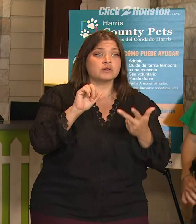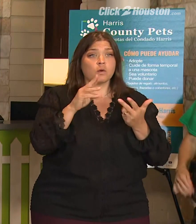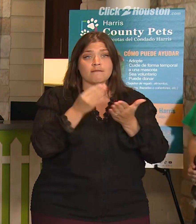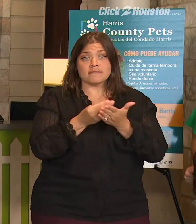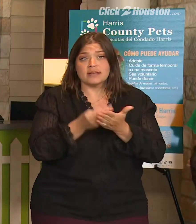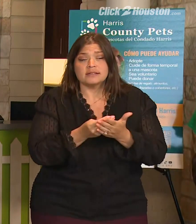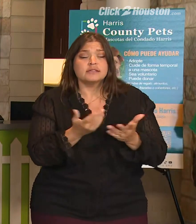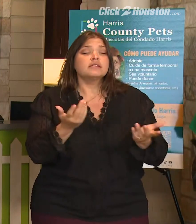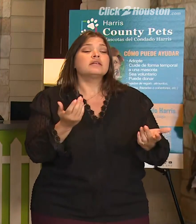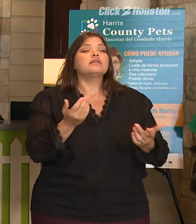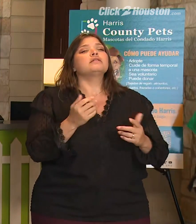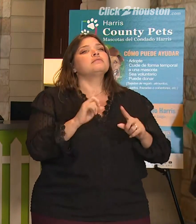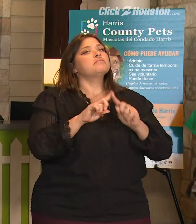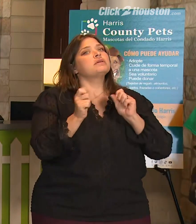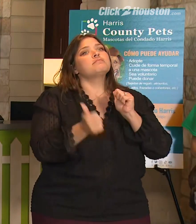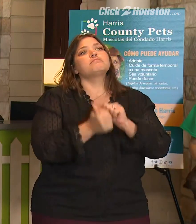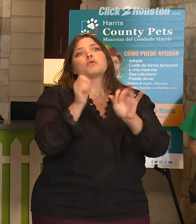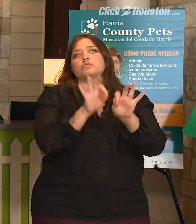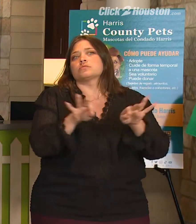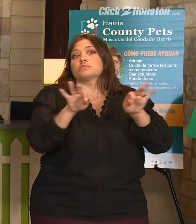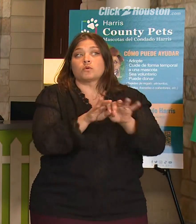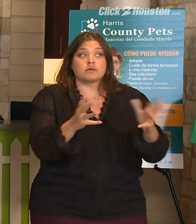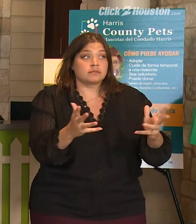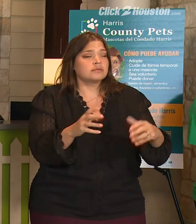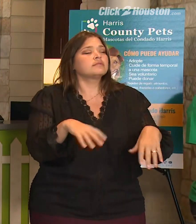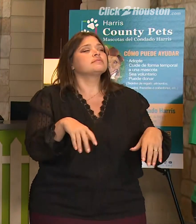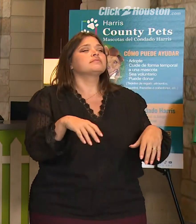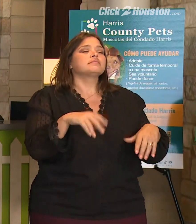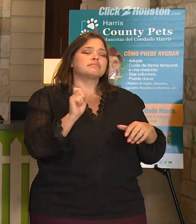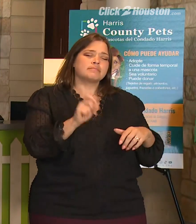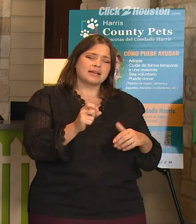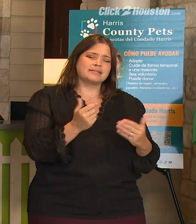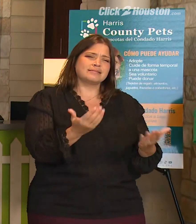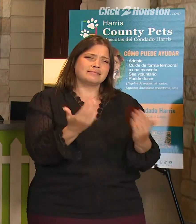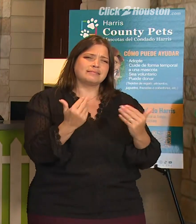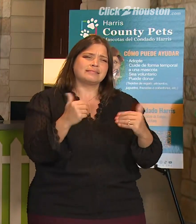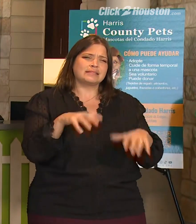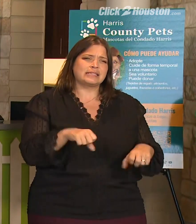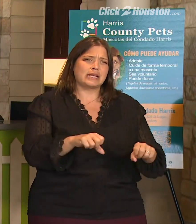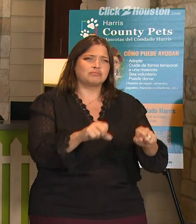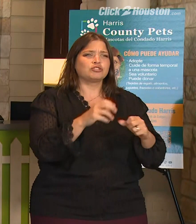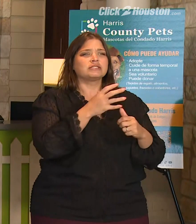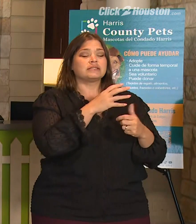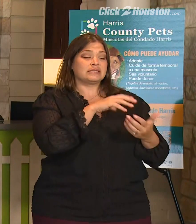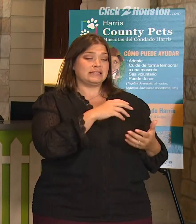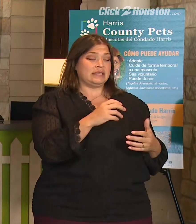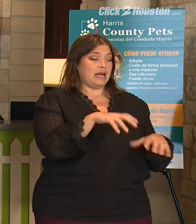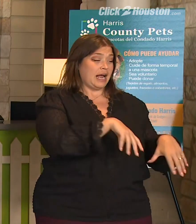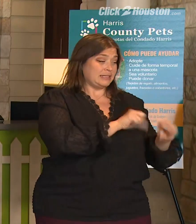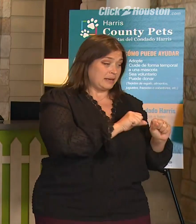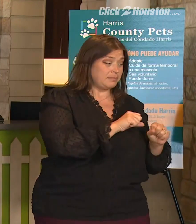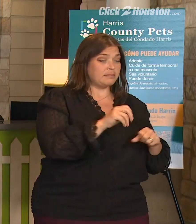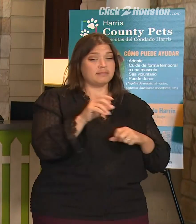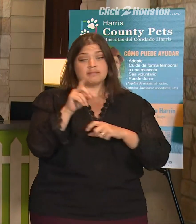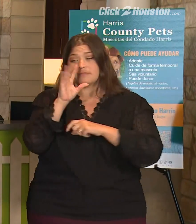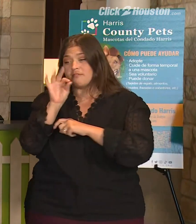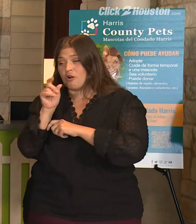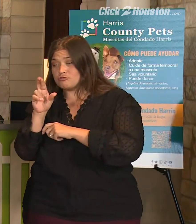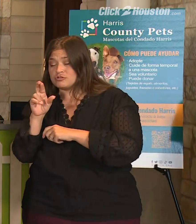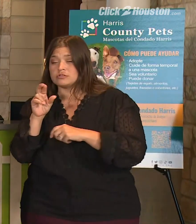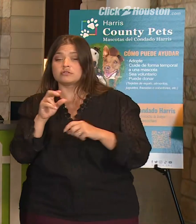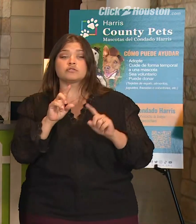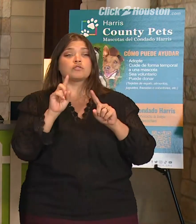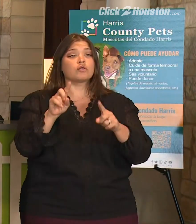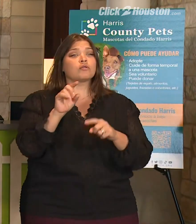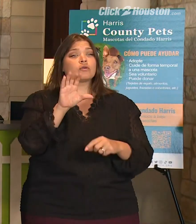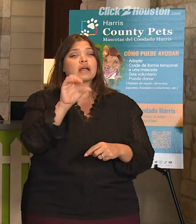But the most important thing we need right now, adoptions and fostering. So visit countypets.com or call